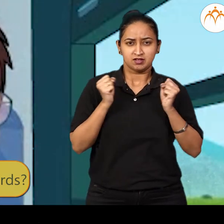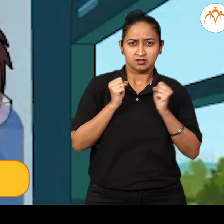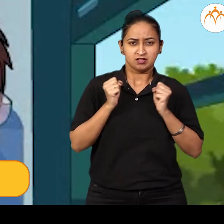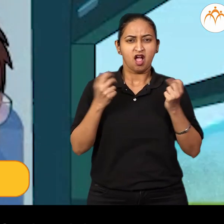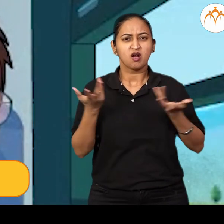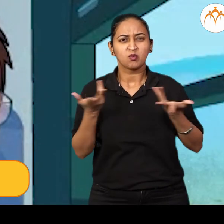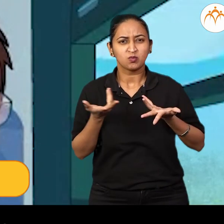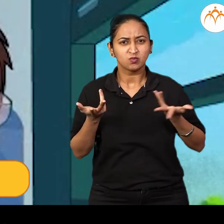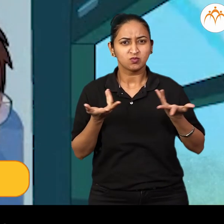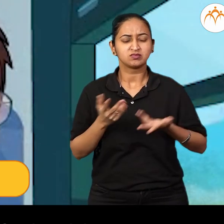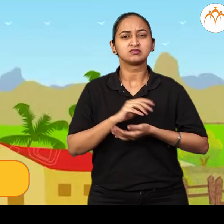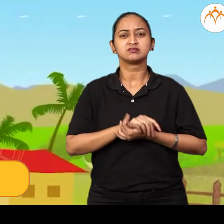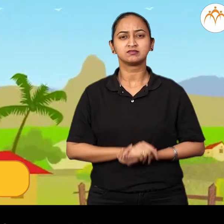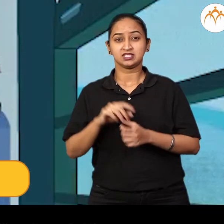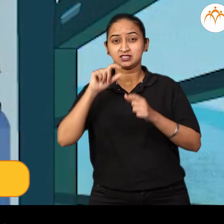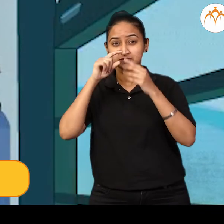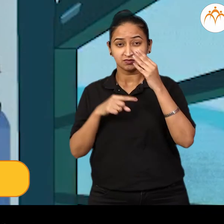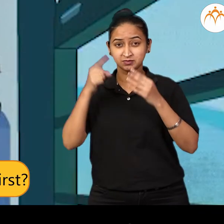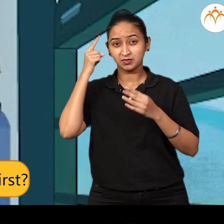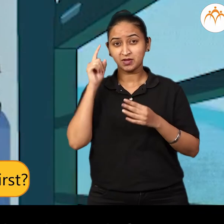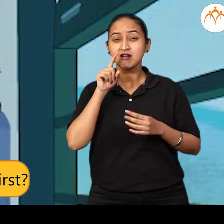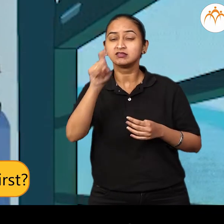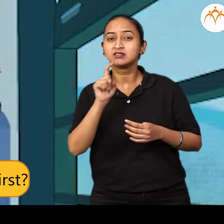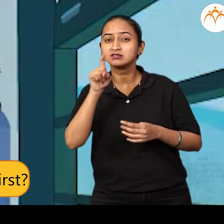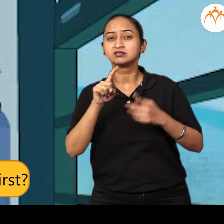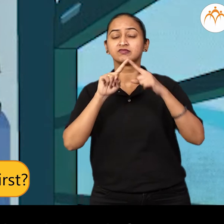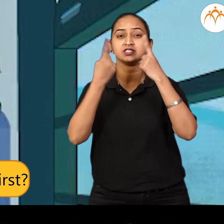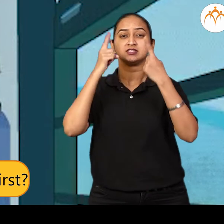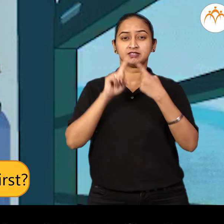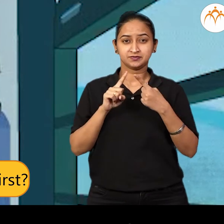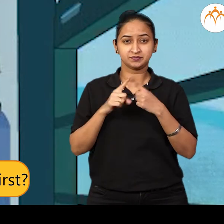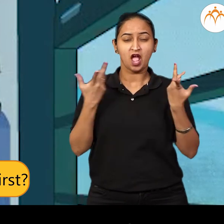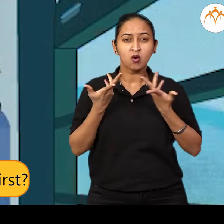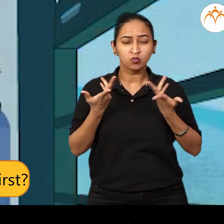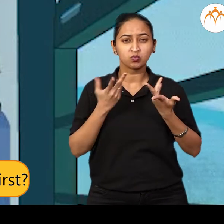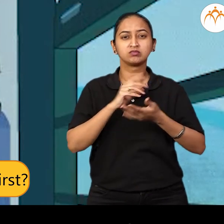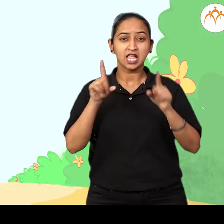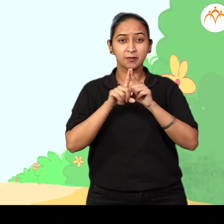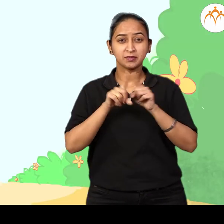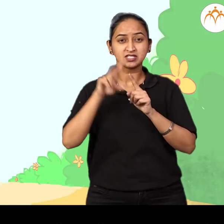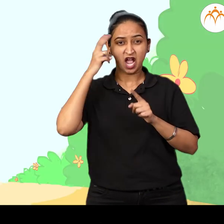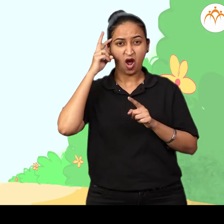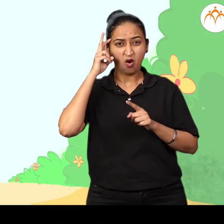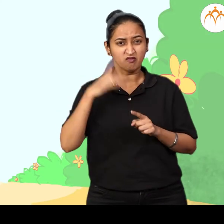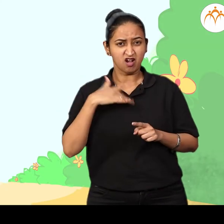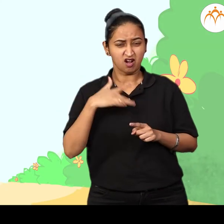Why do I feel cold? Which question should I ask first? Do you get exactly similar